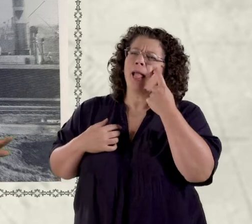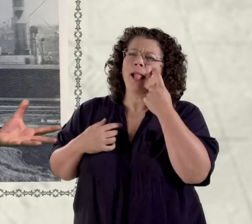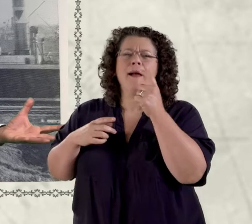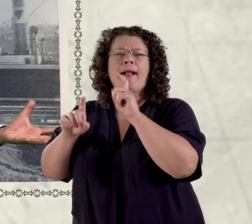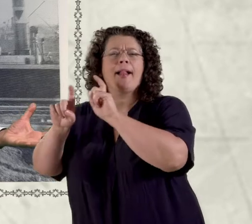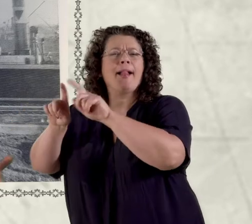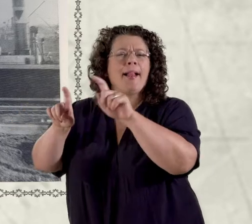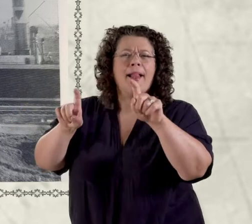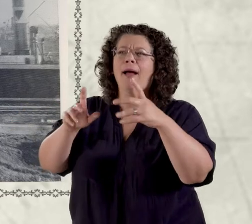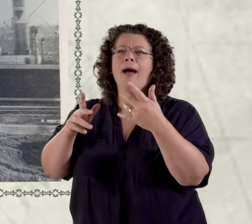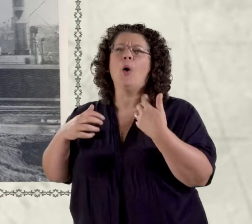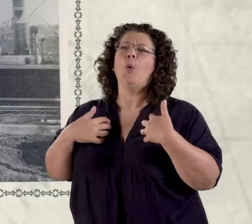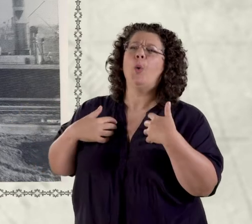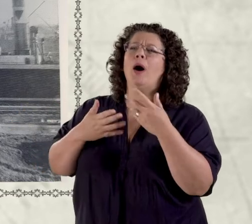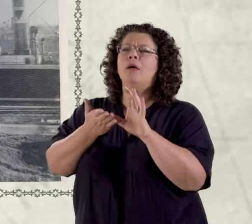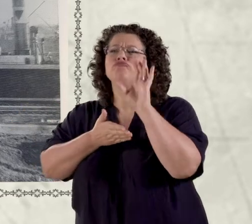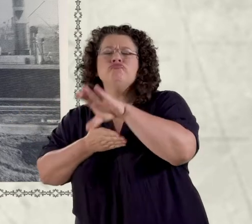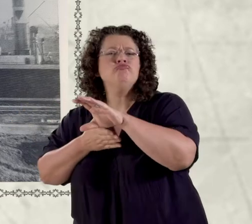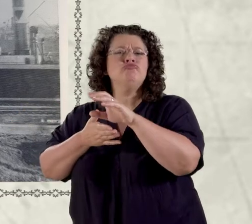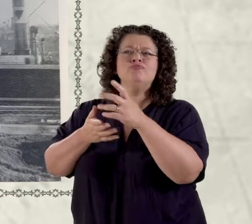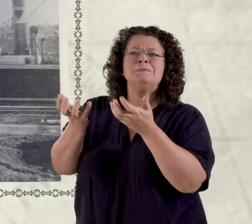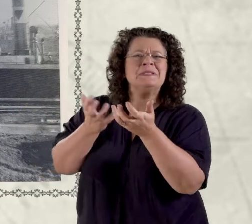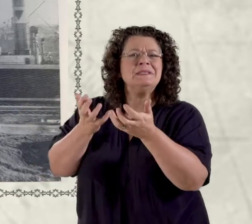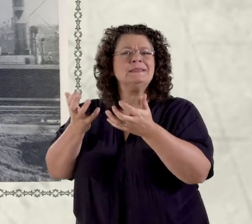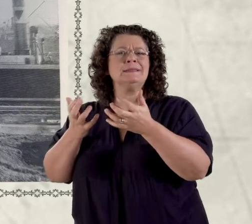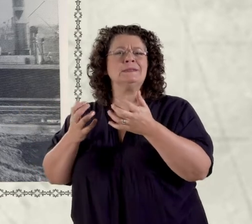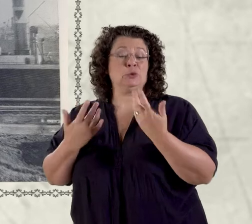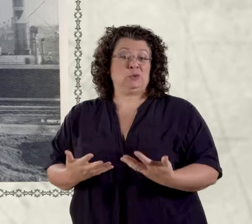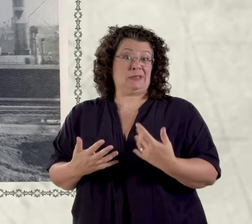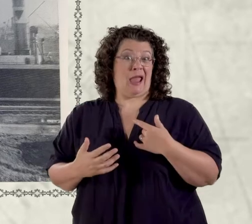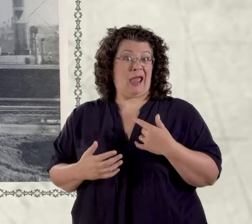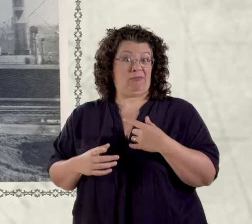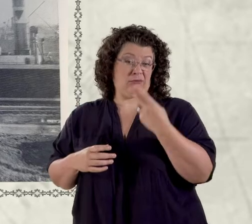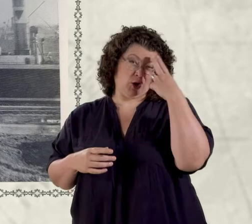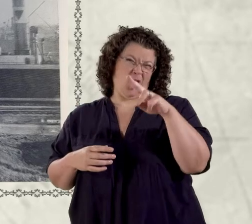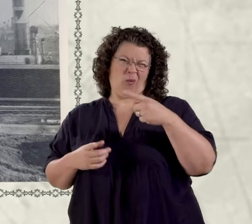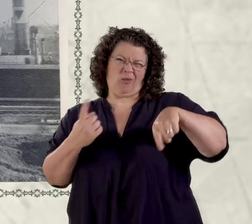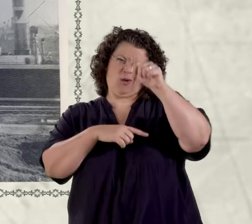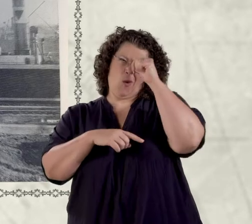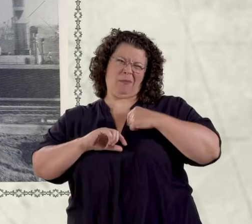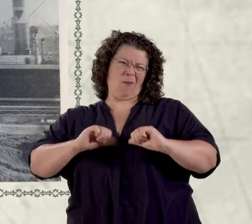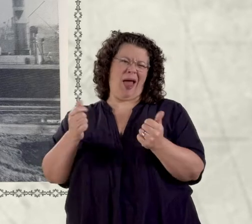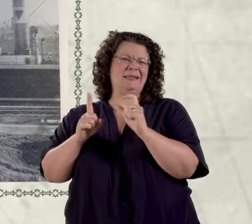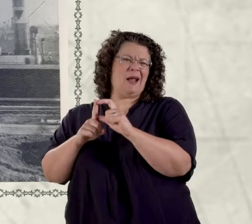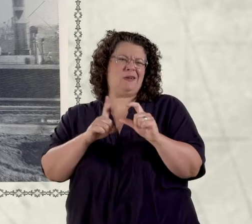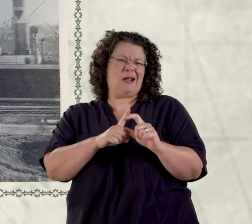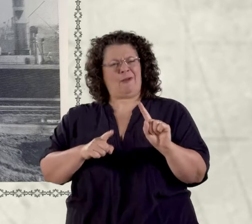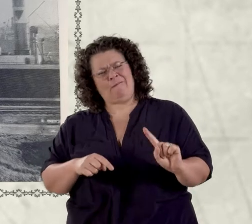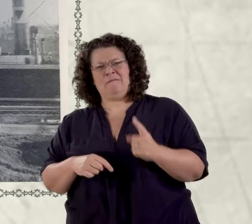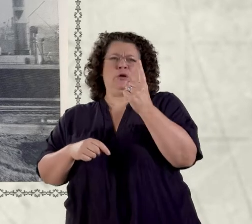entrepreneur and today i'm known as david davis the first tycoon from wales i was born in